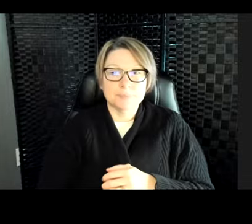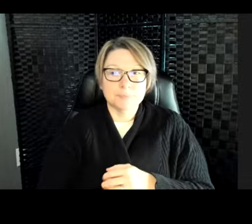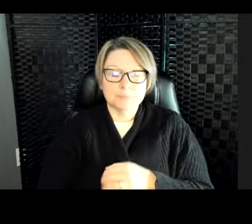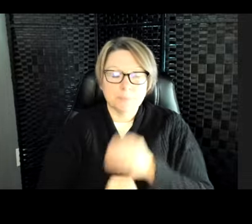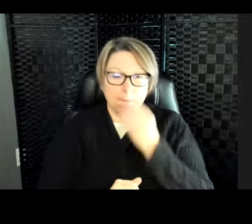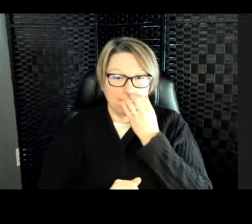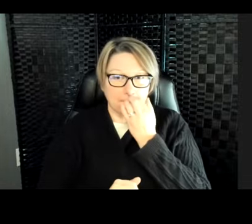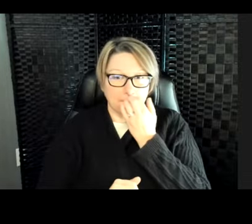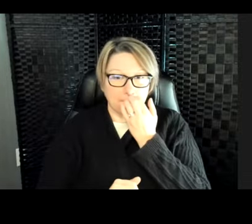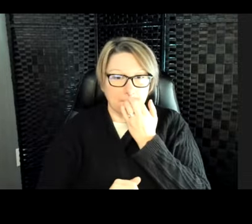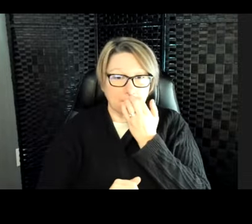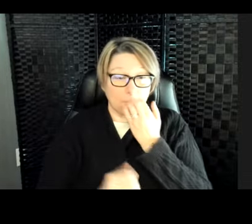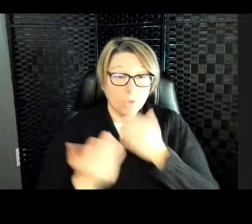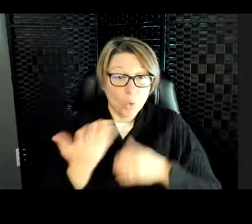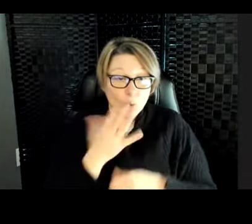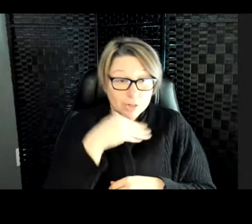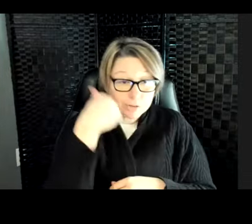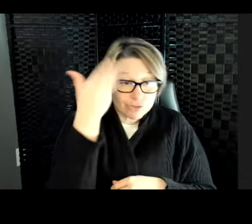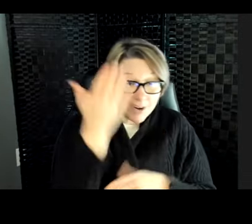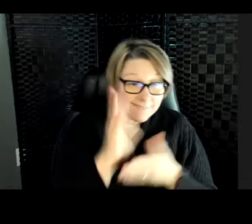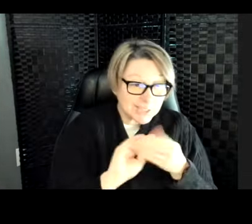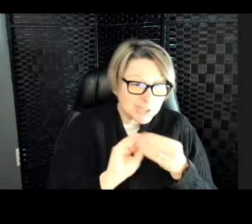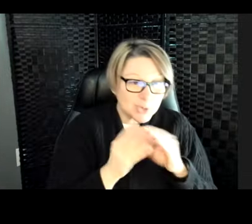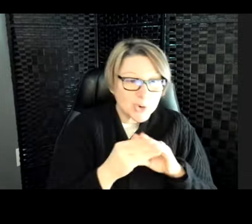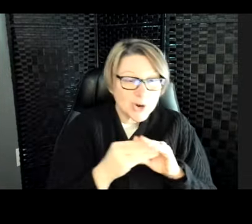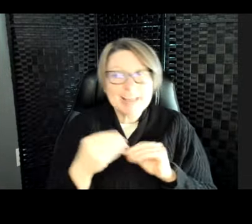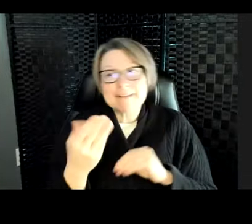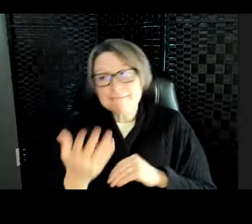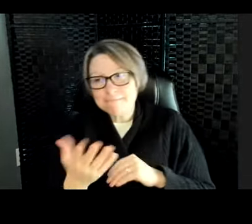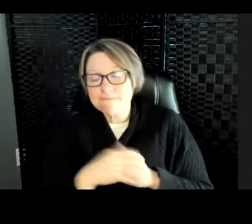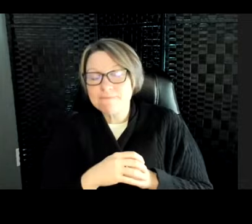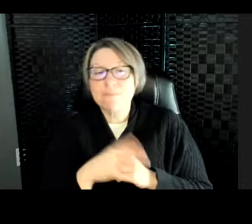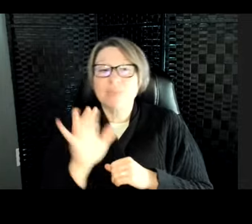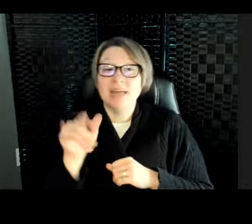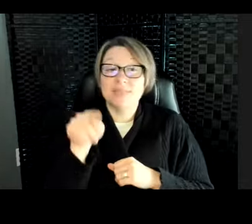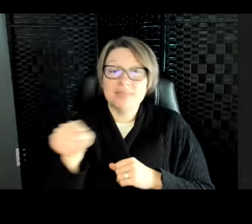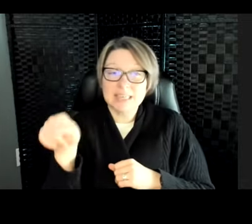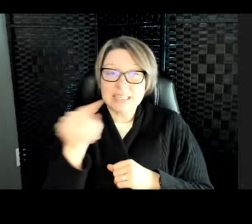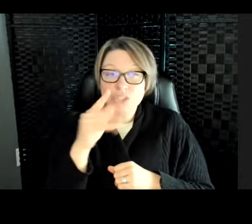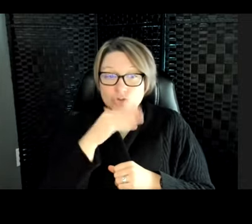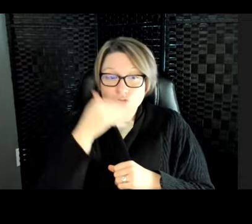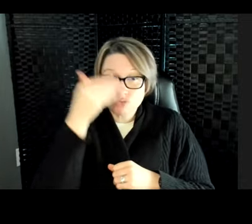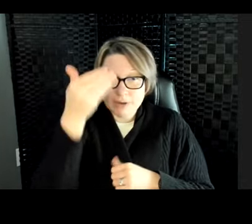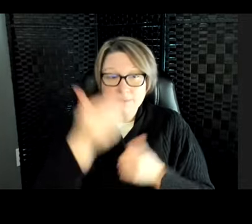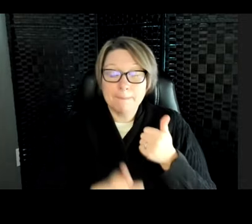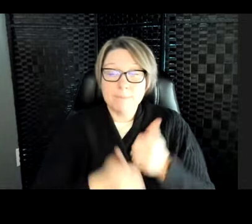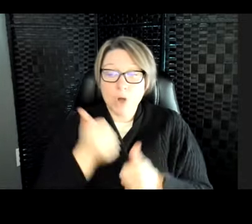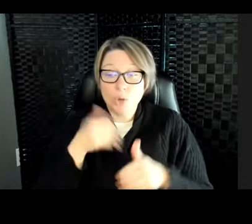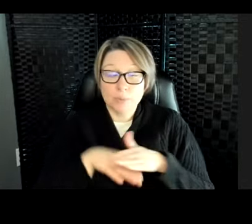What are the giraffes' stories? These giraffes, most of them were born at a zoo.